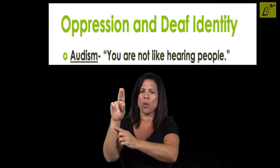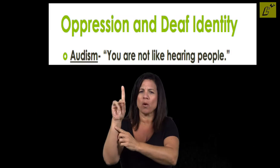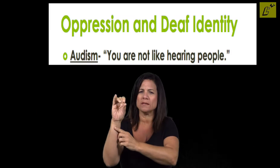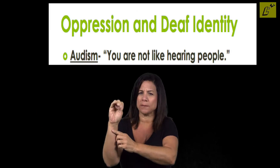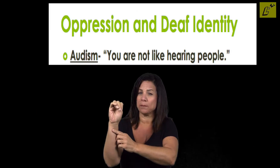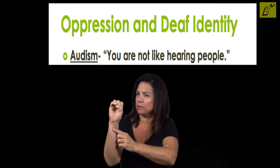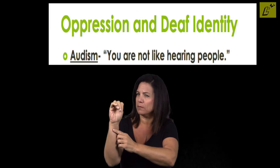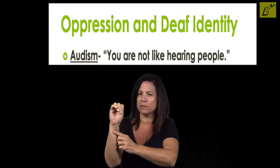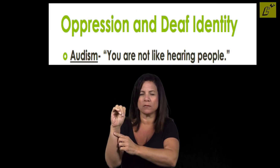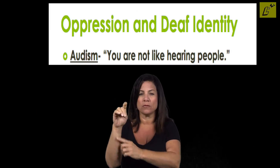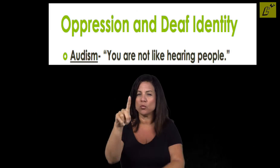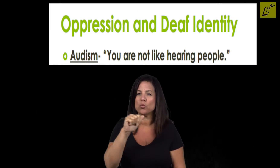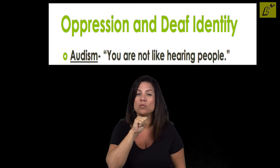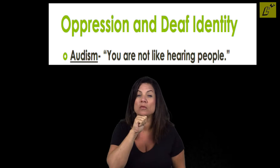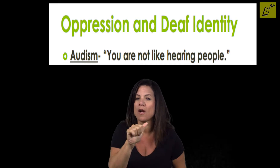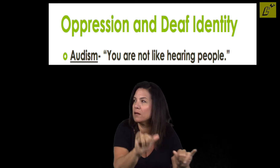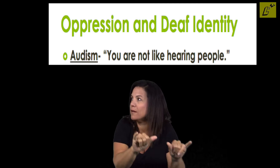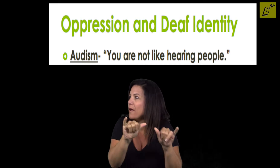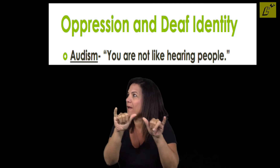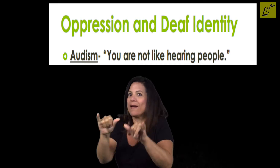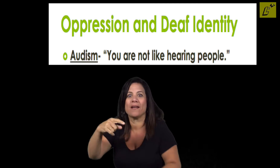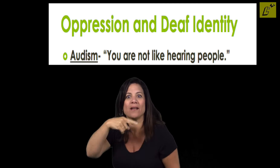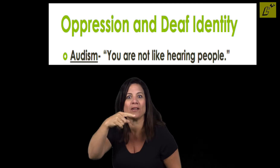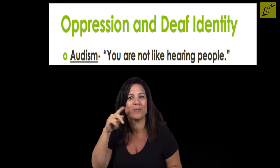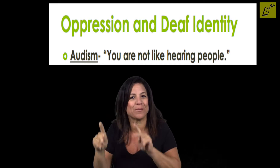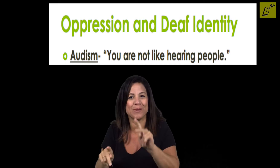Audism is when you say you are not like hearing people